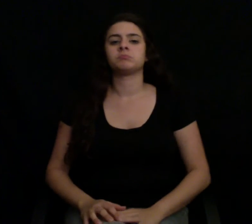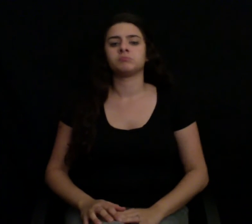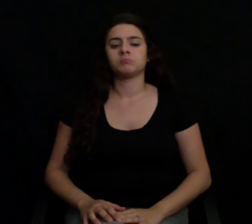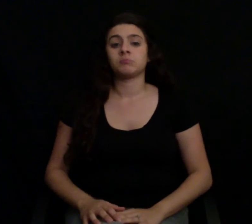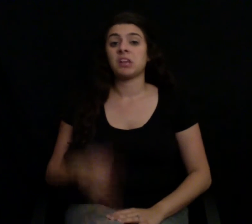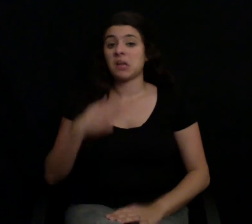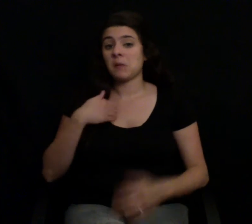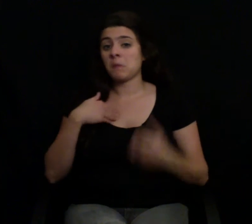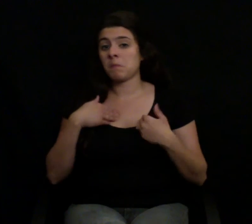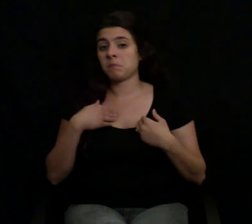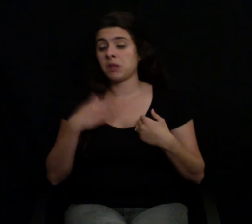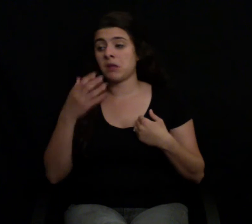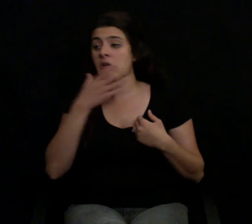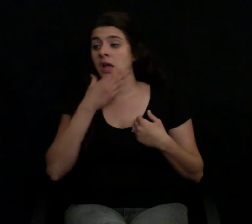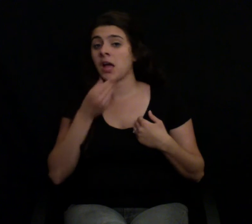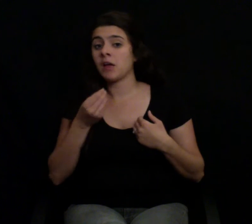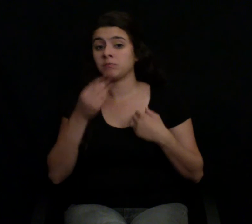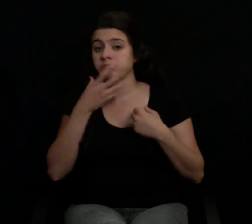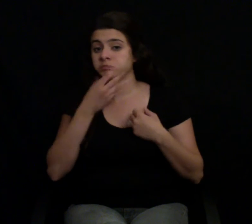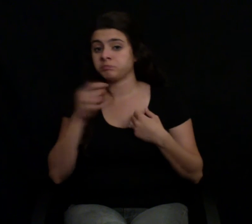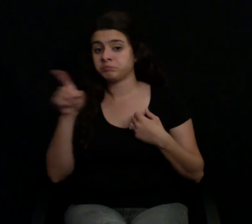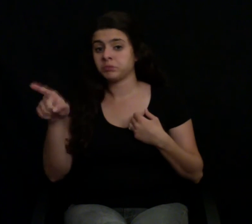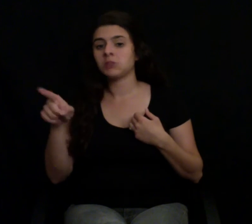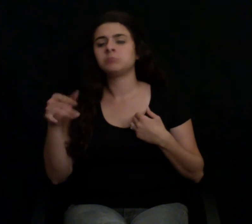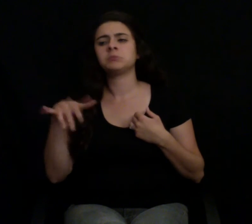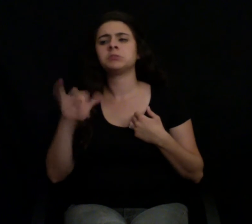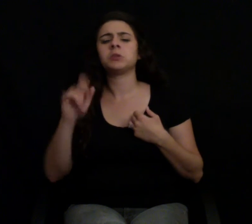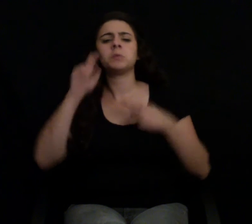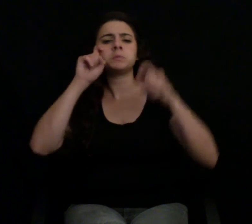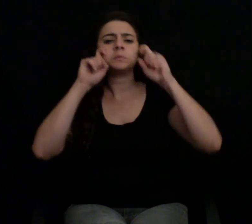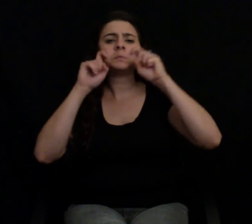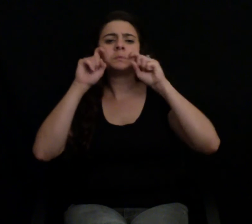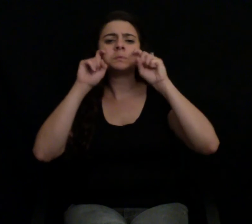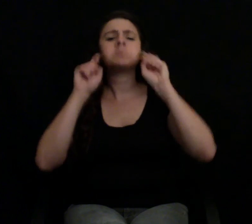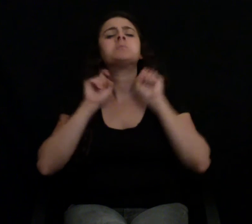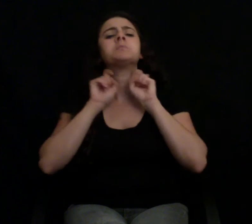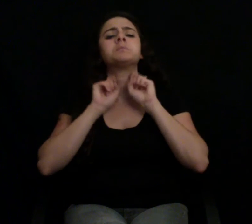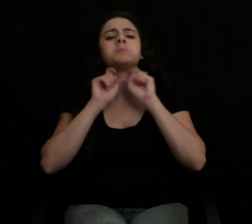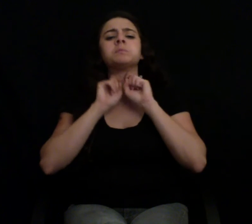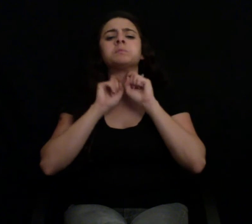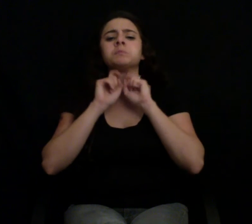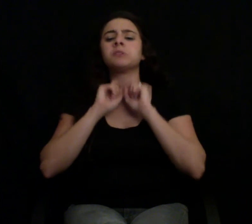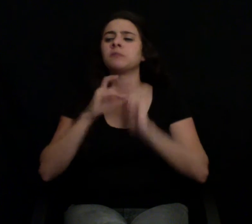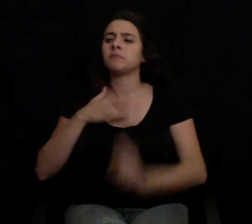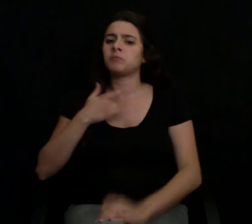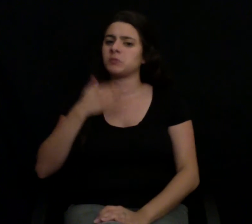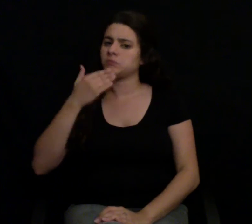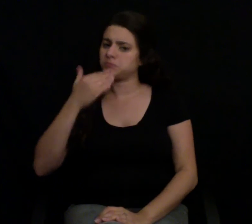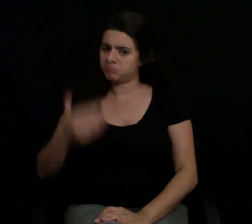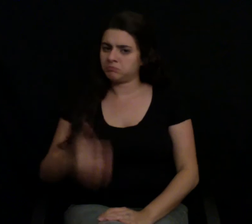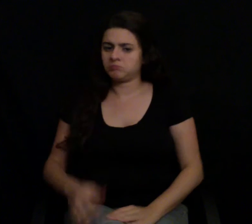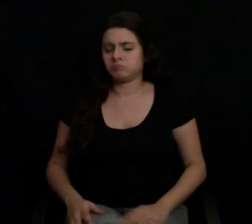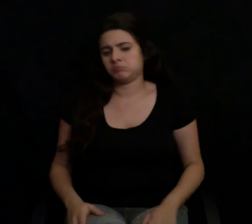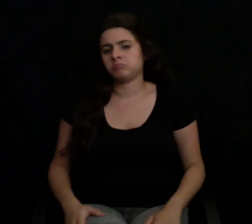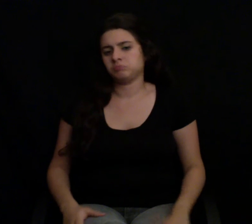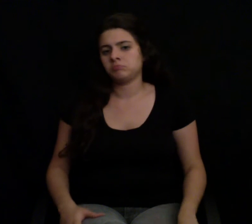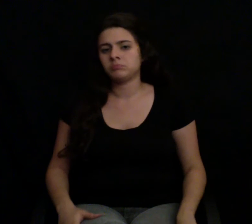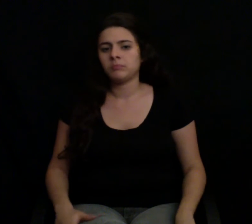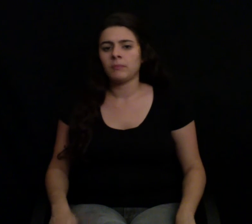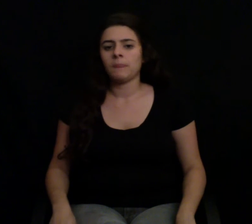my neck, and mustache shaved off. It's the perfect price point, so I'm not dropping $14 on four blades that last less time than Harry's. I like